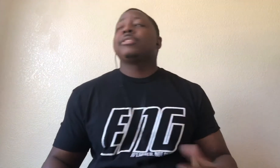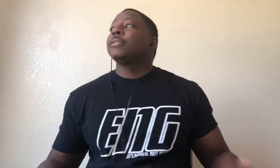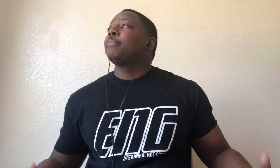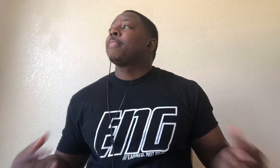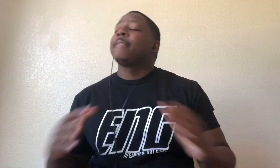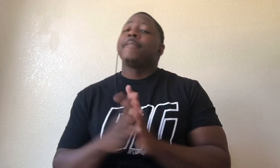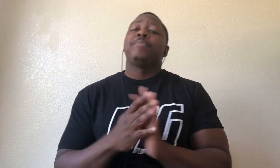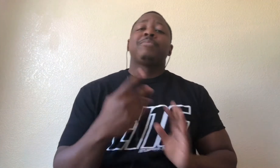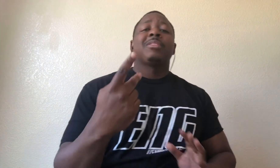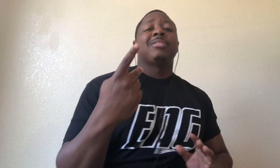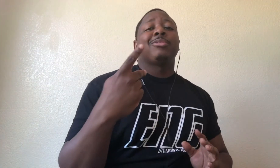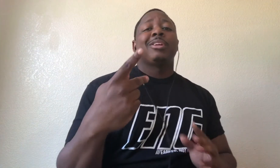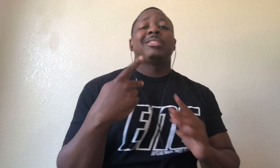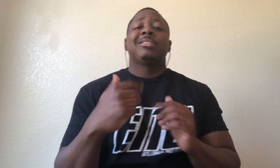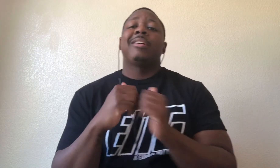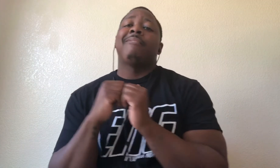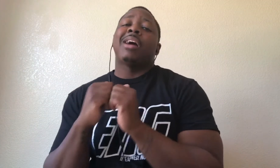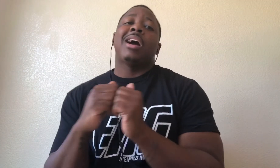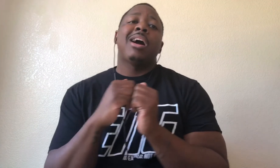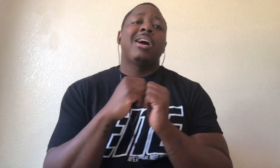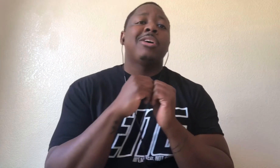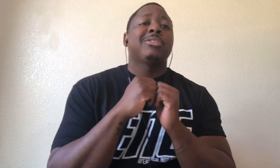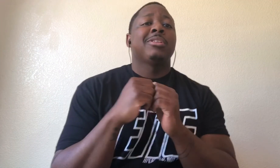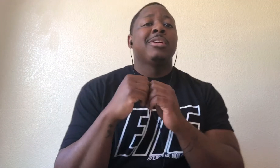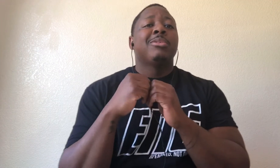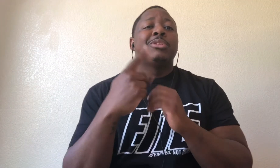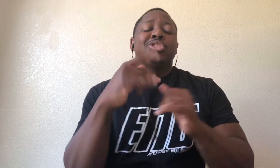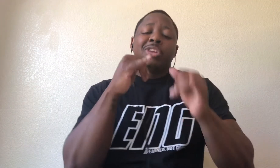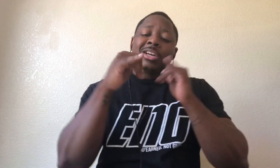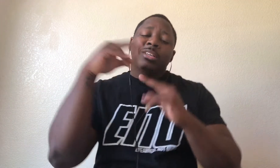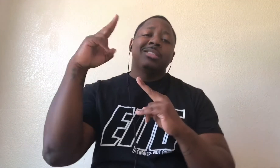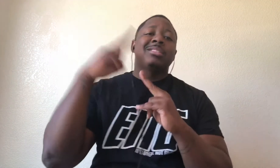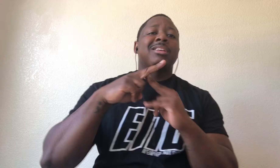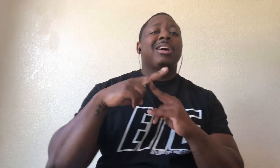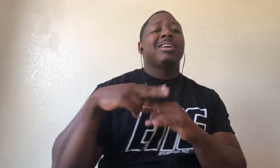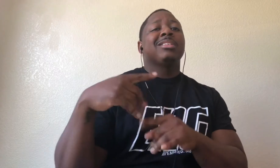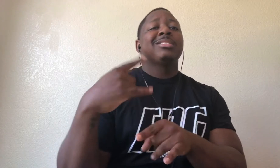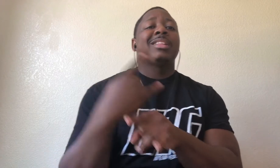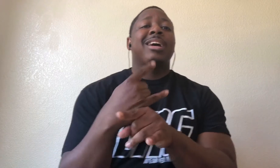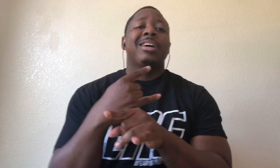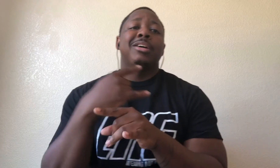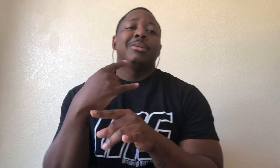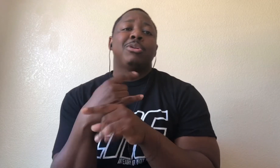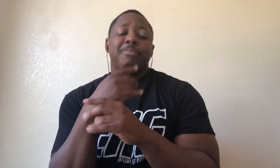For the rest of us We're drinking the finest table